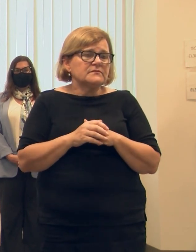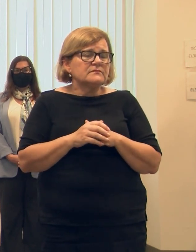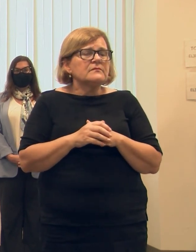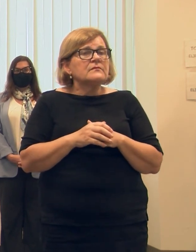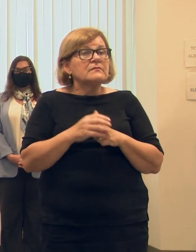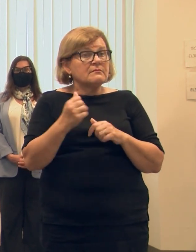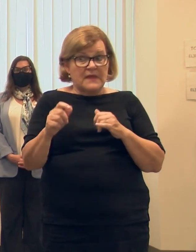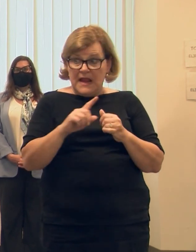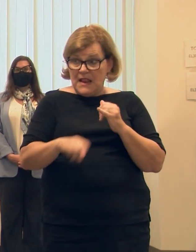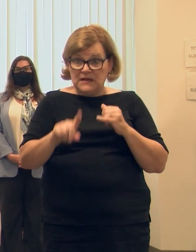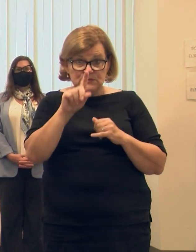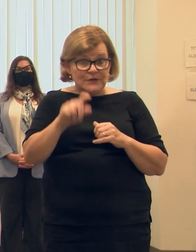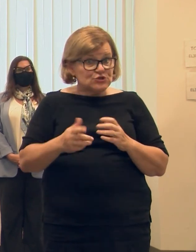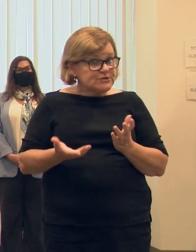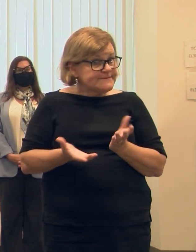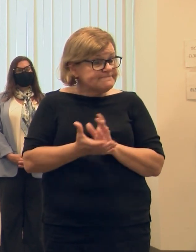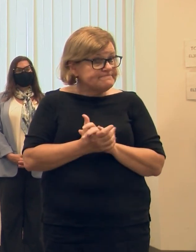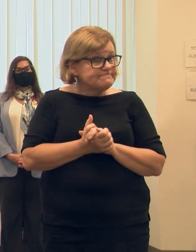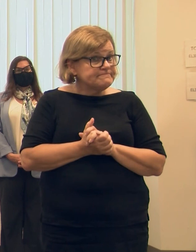Any last questions? last